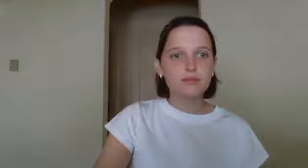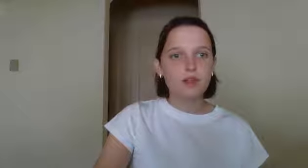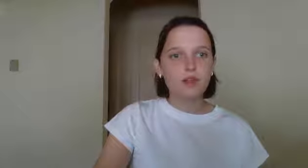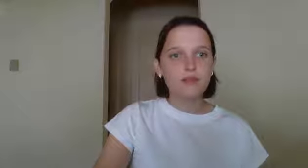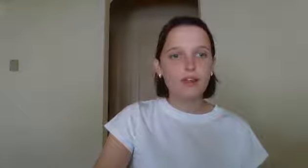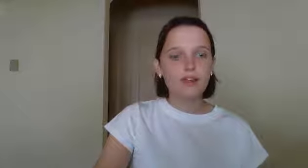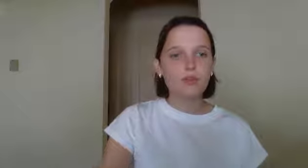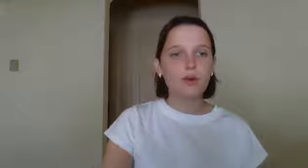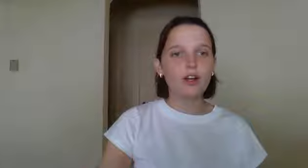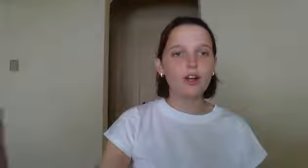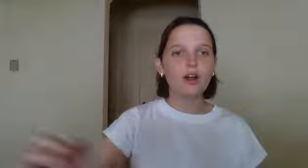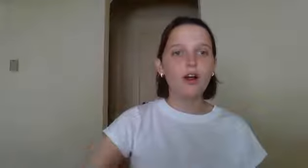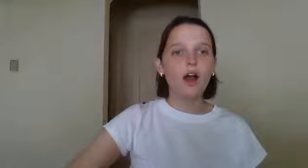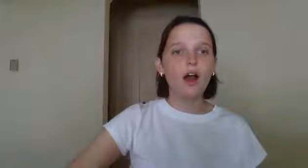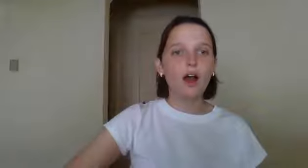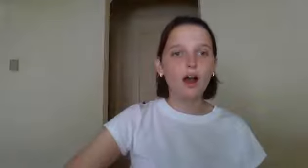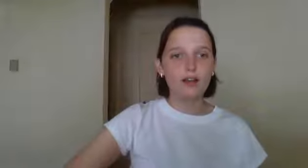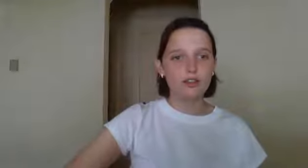Write the word hot.